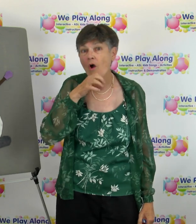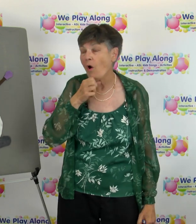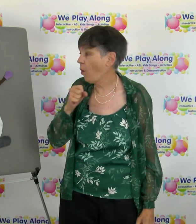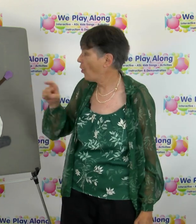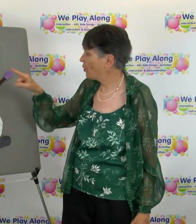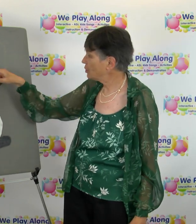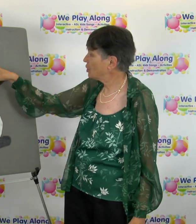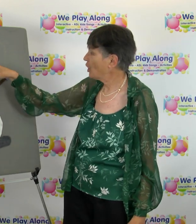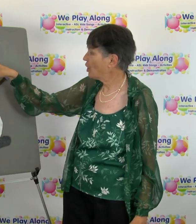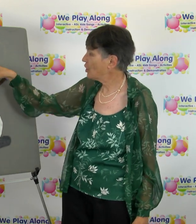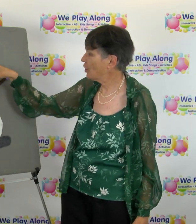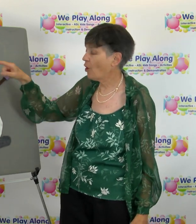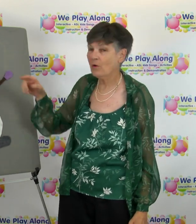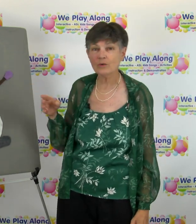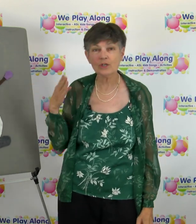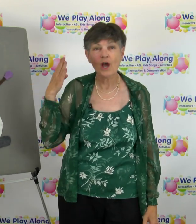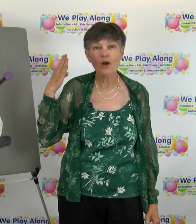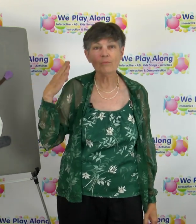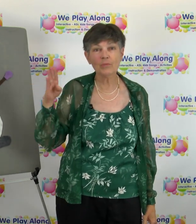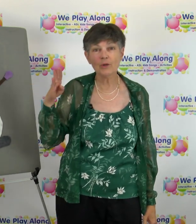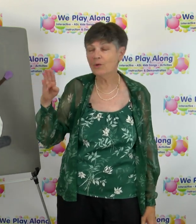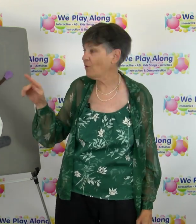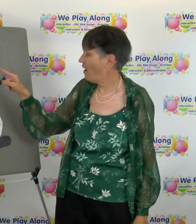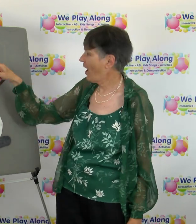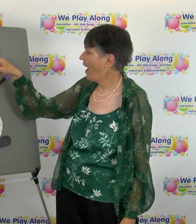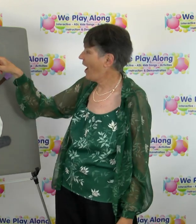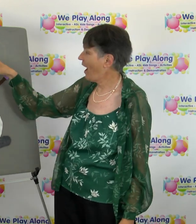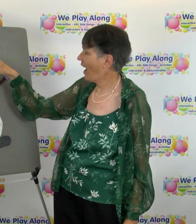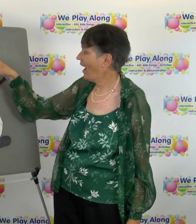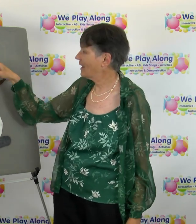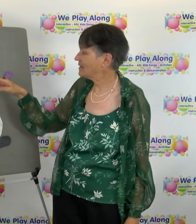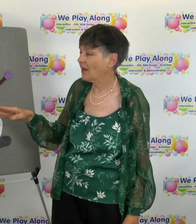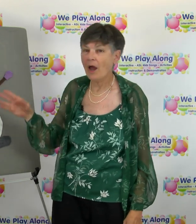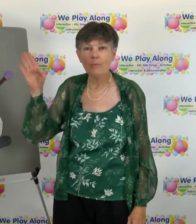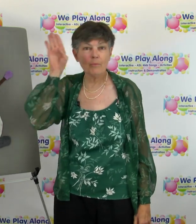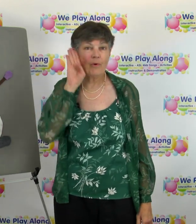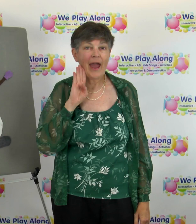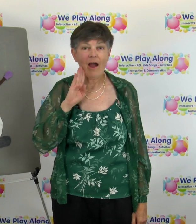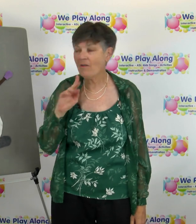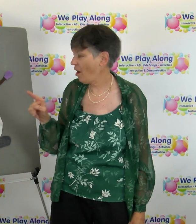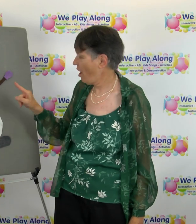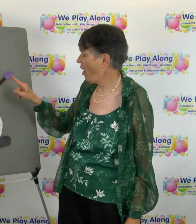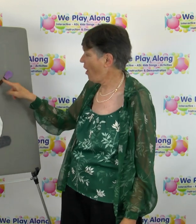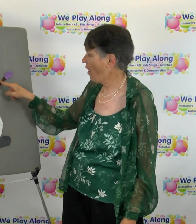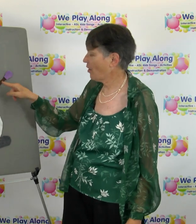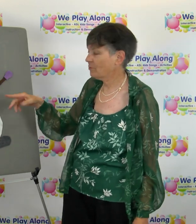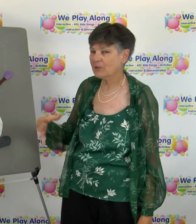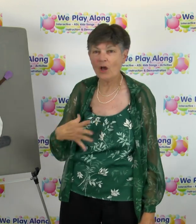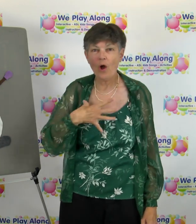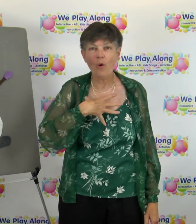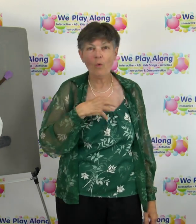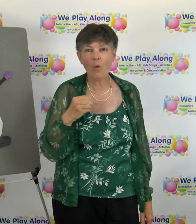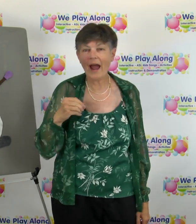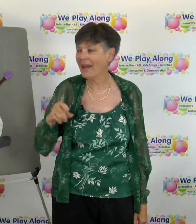orange nose Blue eyes, brown arms, white